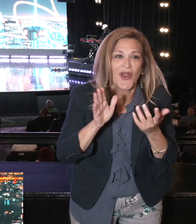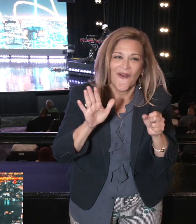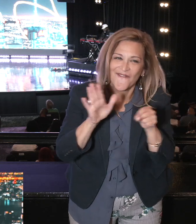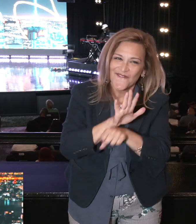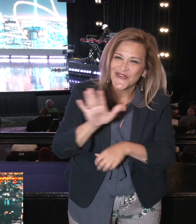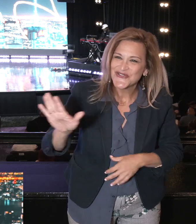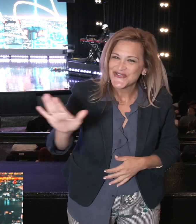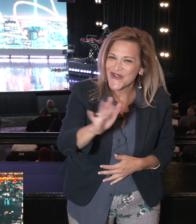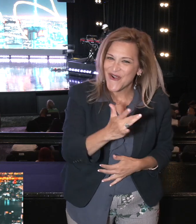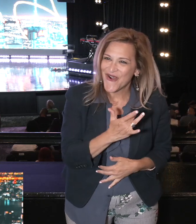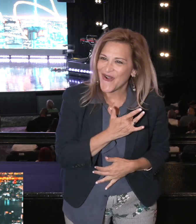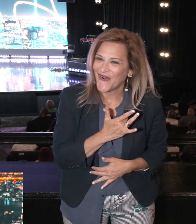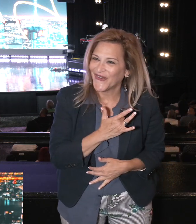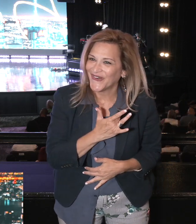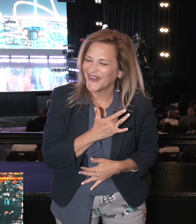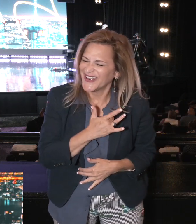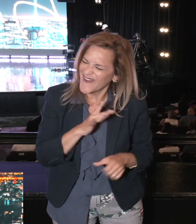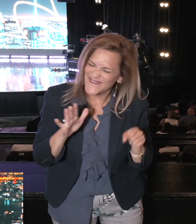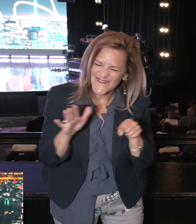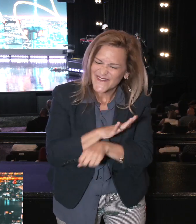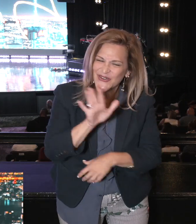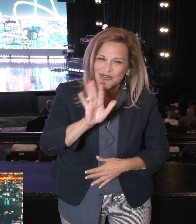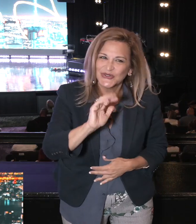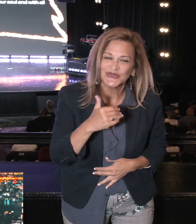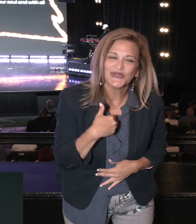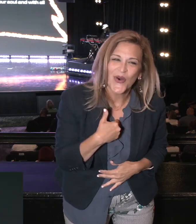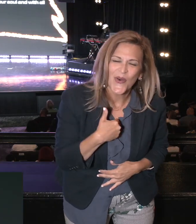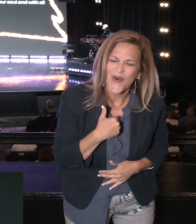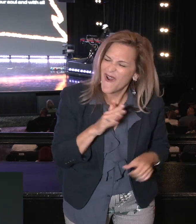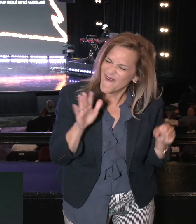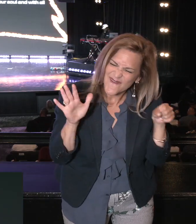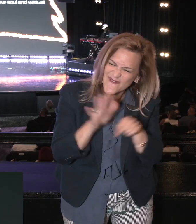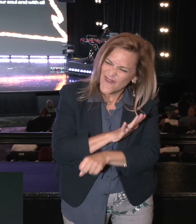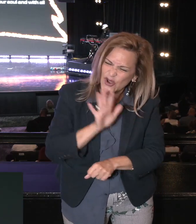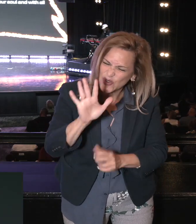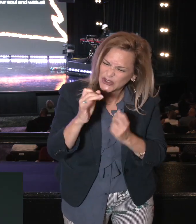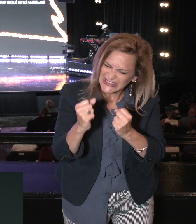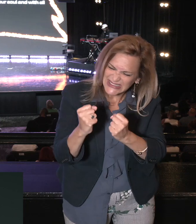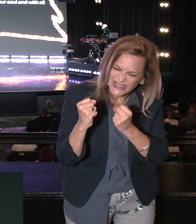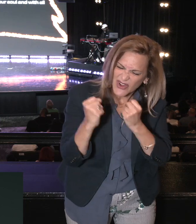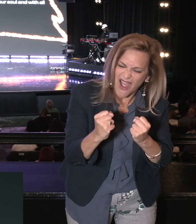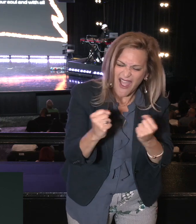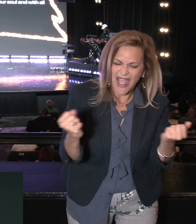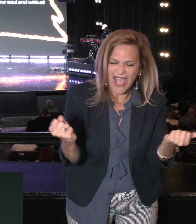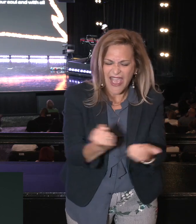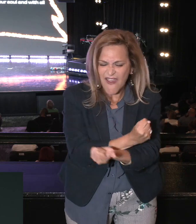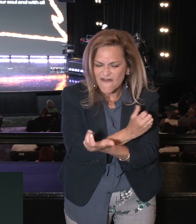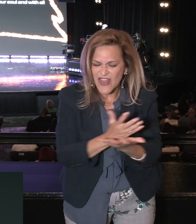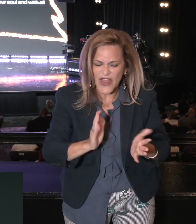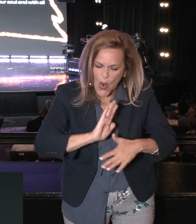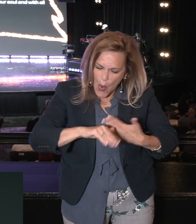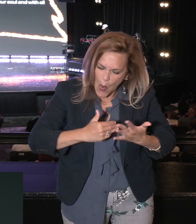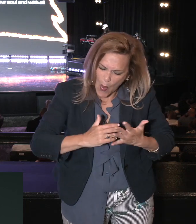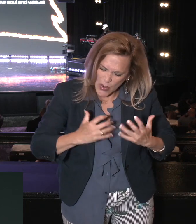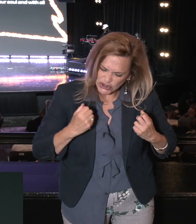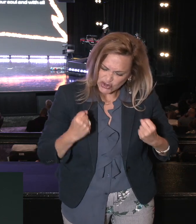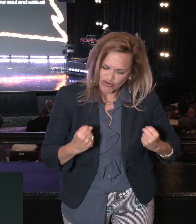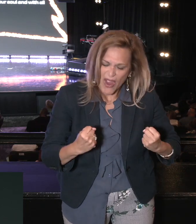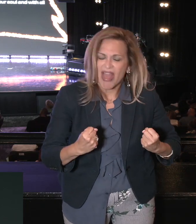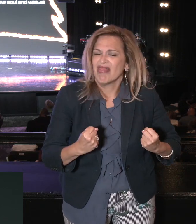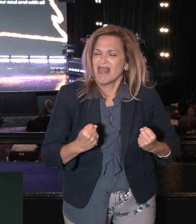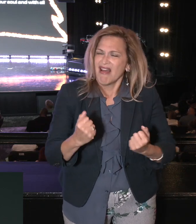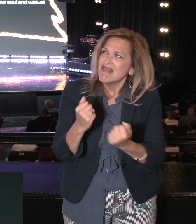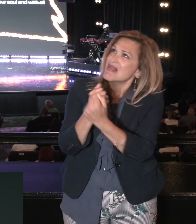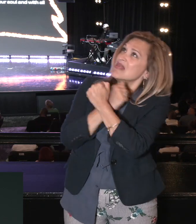All your heart. All your soul. All your mind. All your everything. All your strength. That's